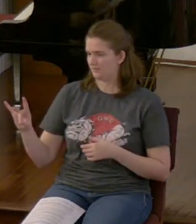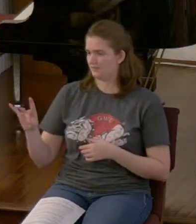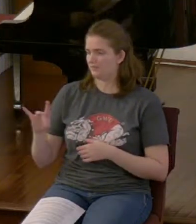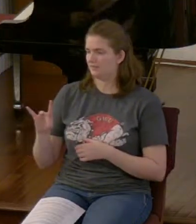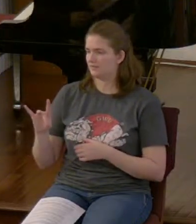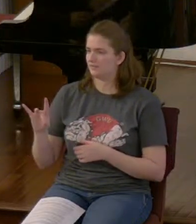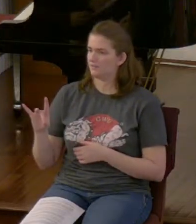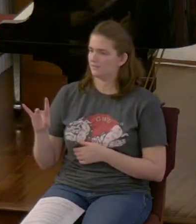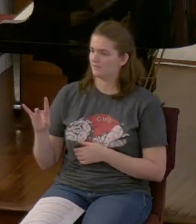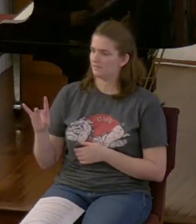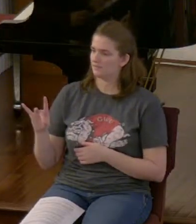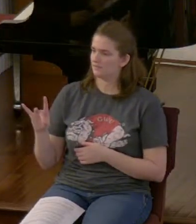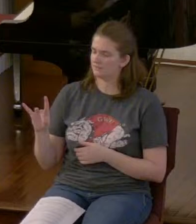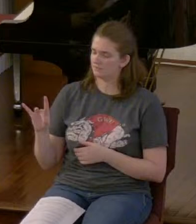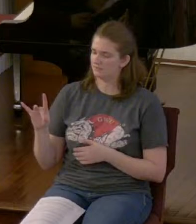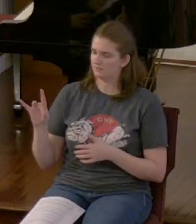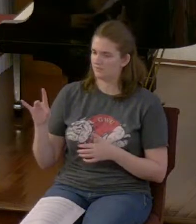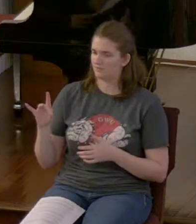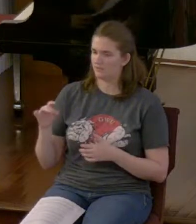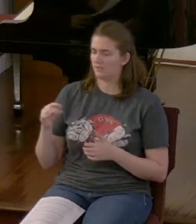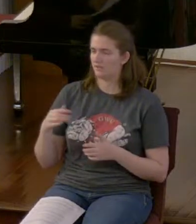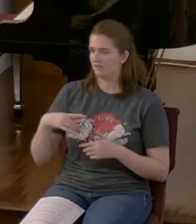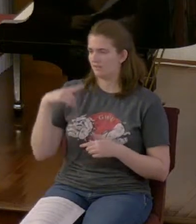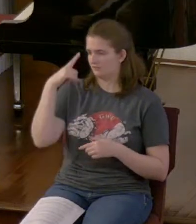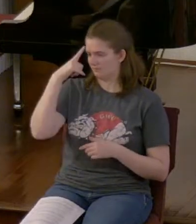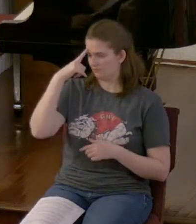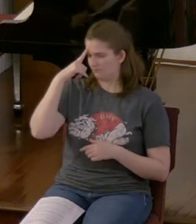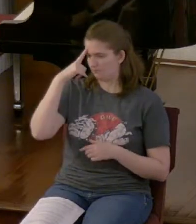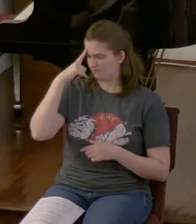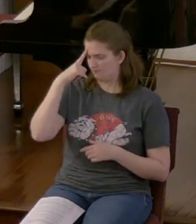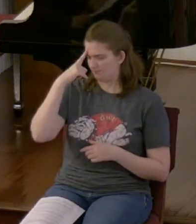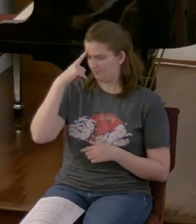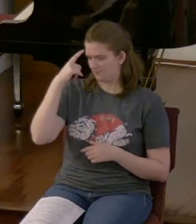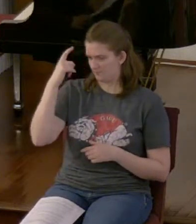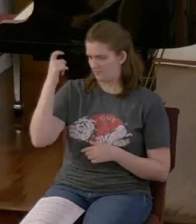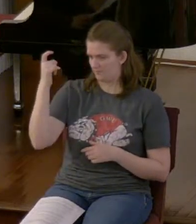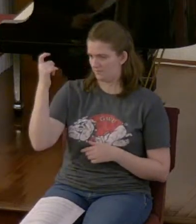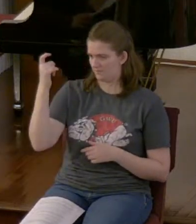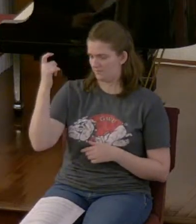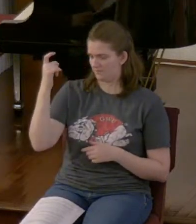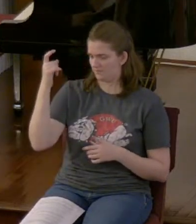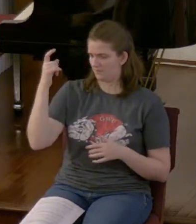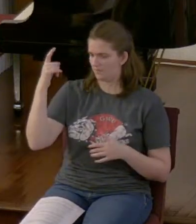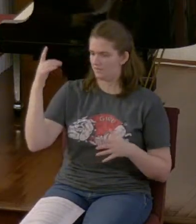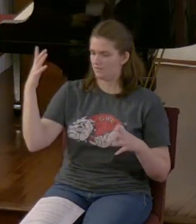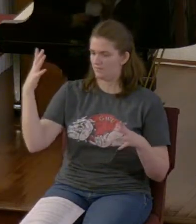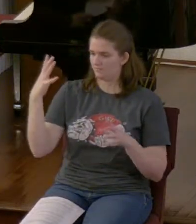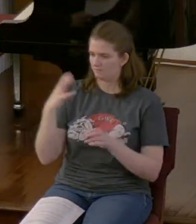and this is a summary of this vision that he's had and this is what it says He